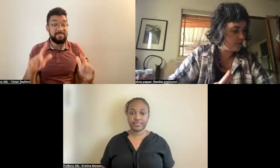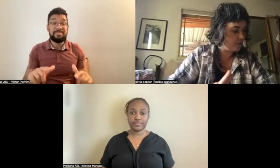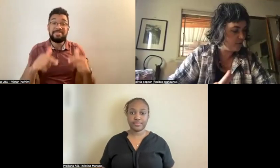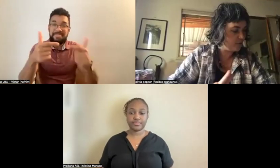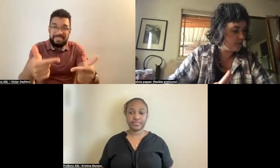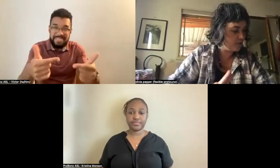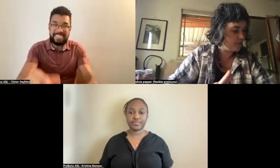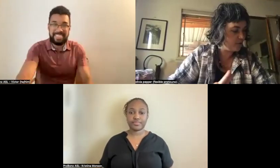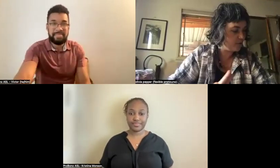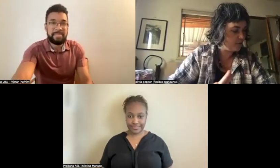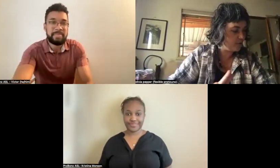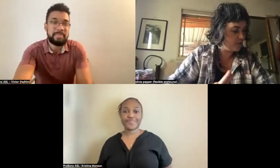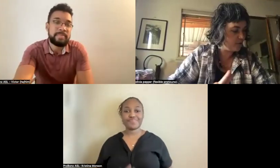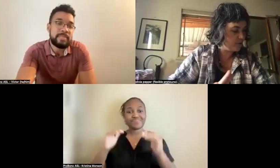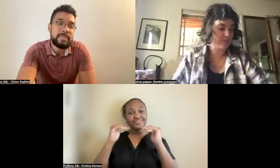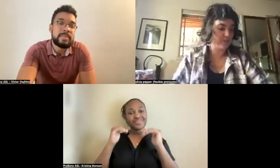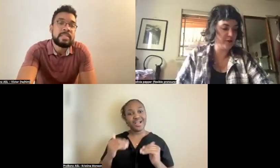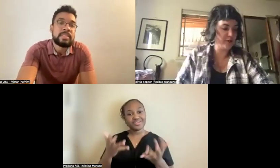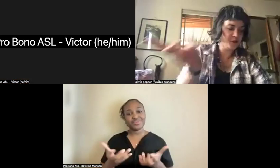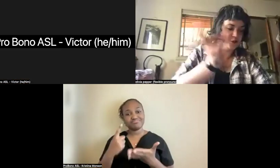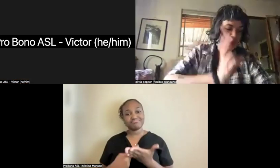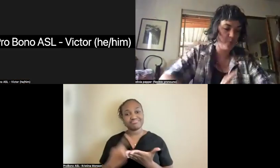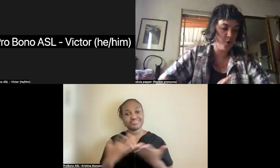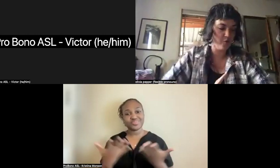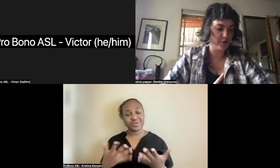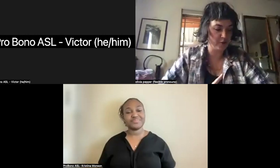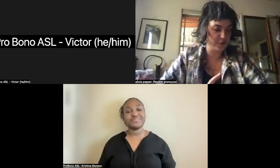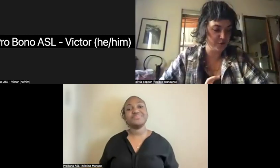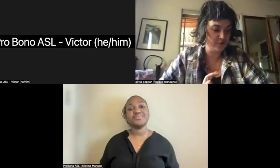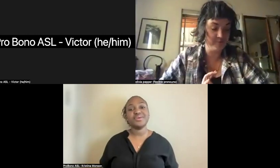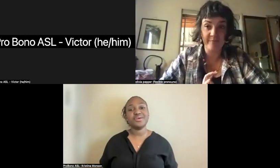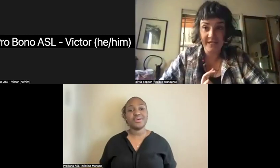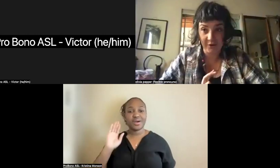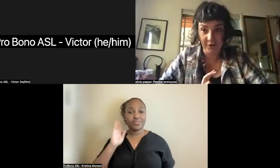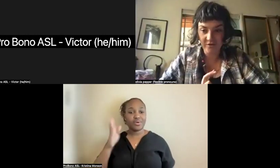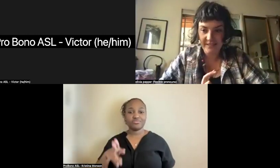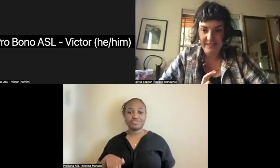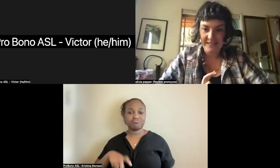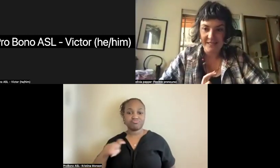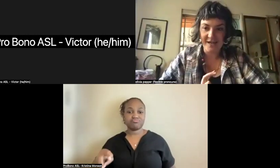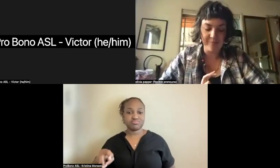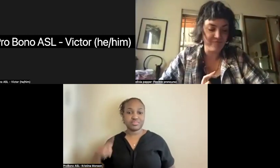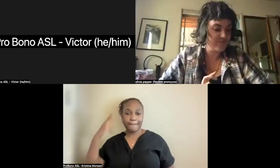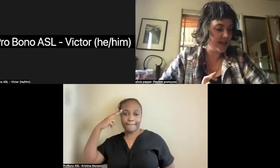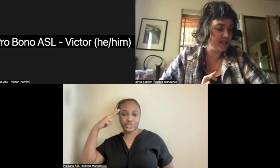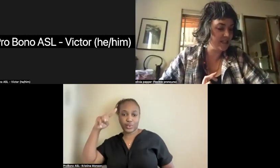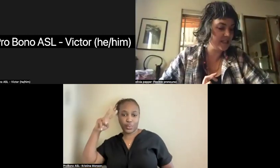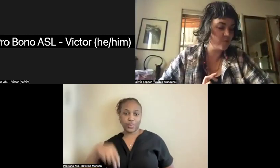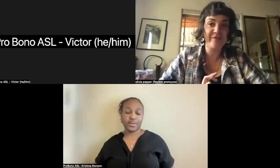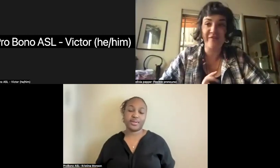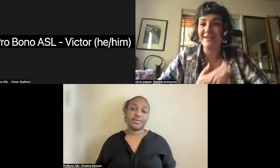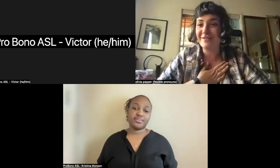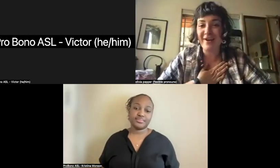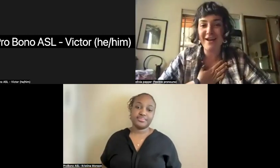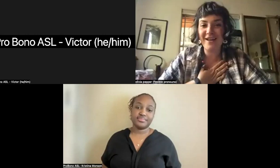Next phase that I want to talk about is... I'm going to just jump over to Mexico. And this is where we